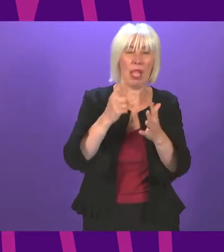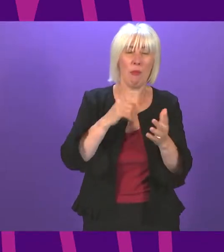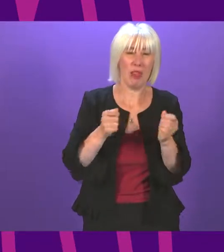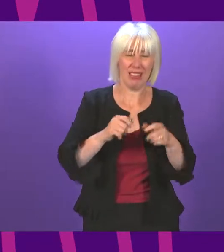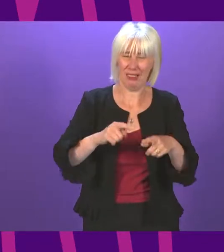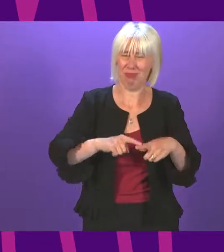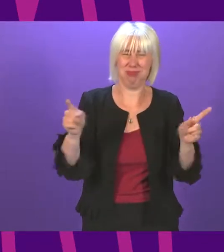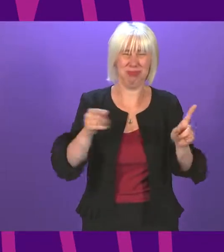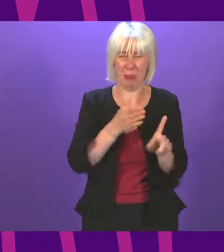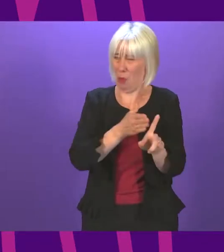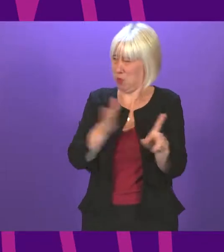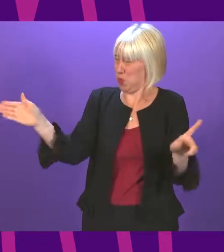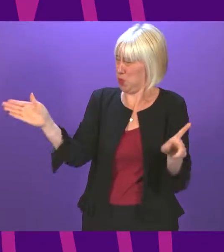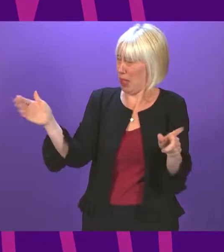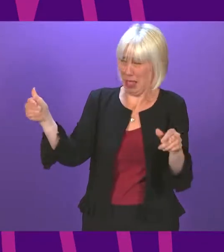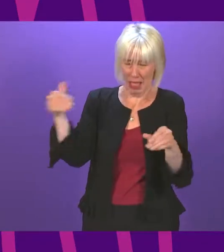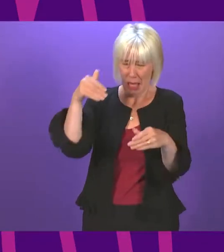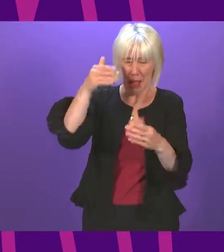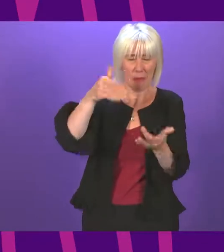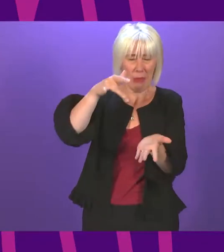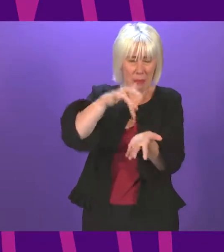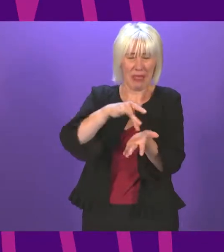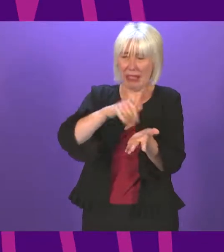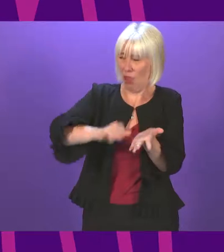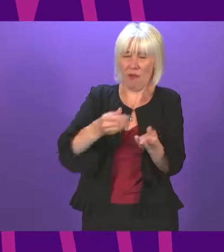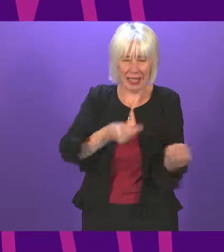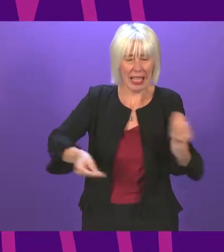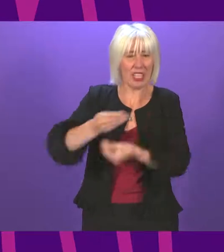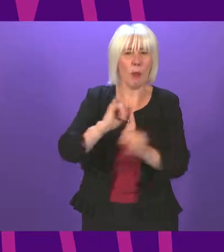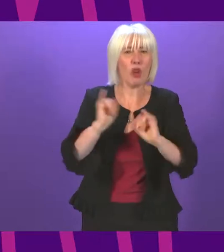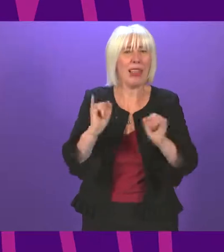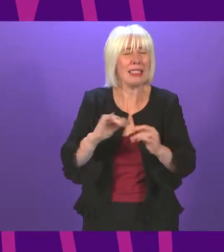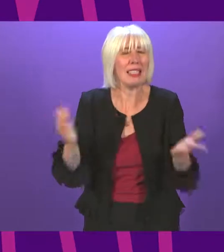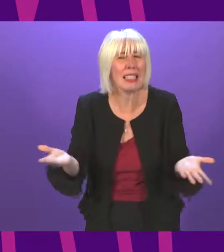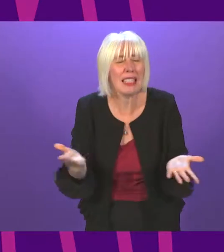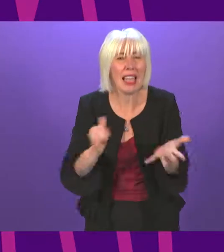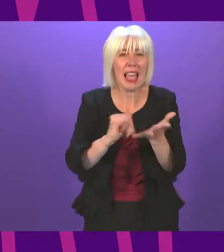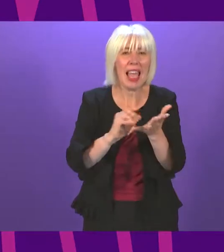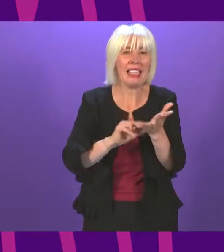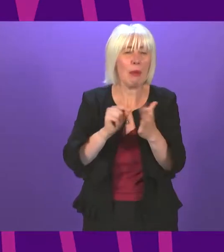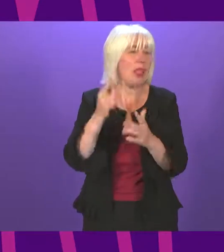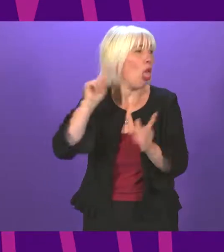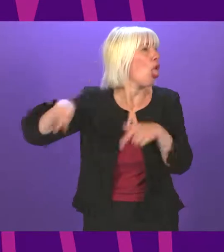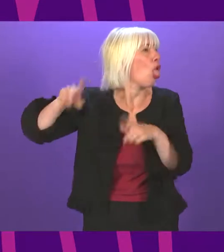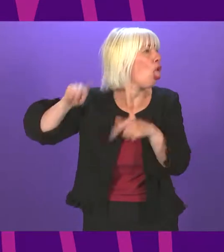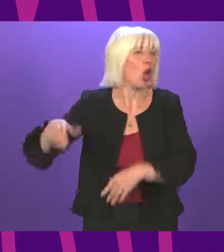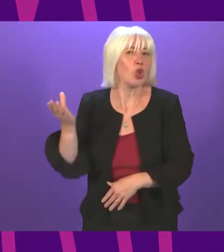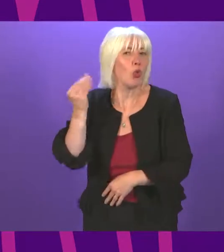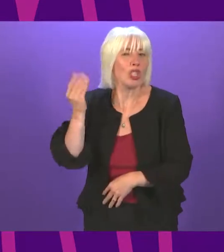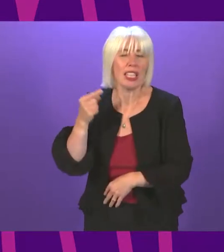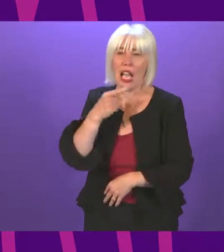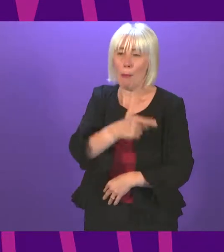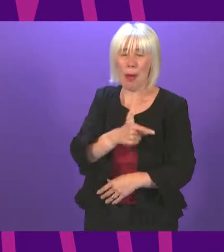in the middle of an economic crisis. Well, the SNP don't want to hear this, but the Greens